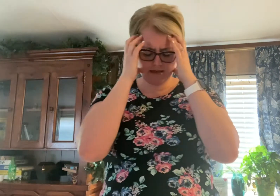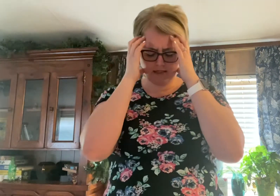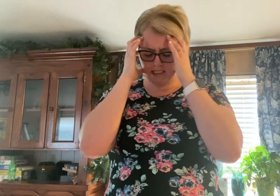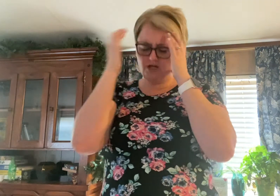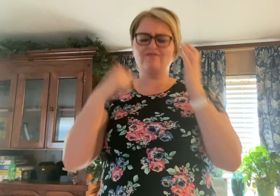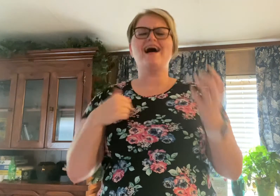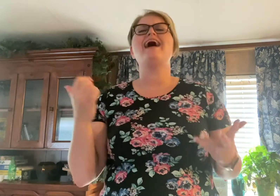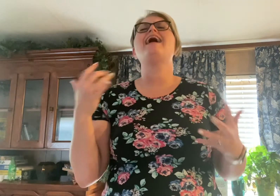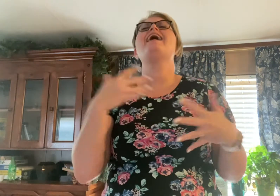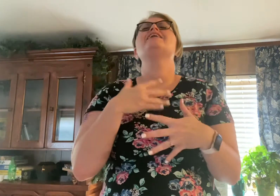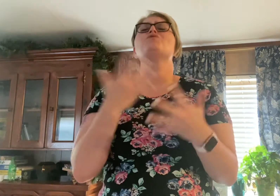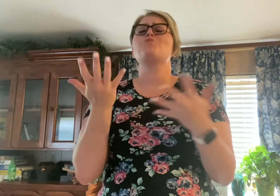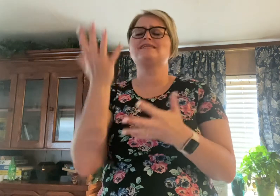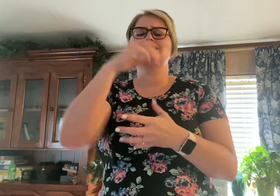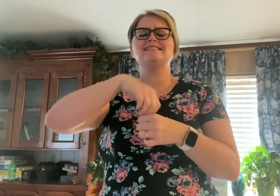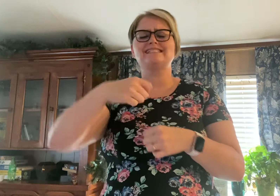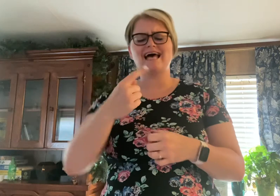terrified of what's inside